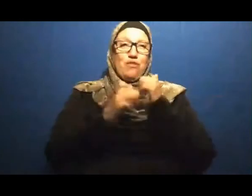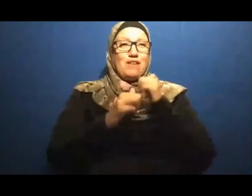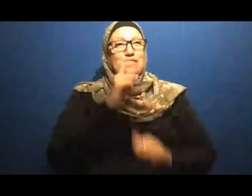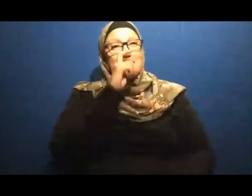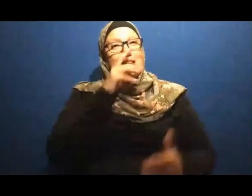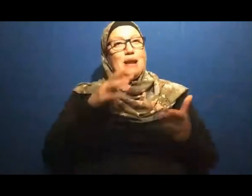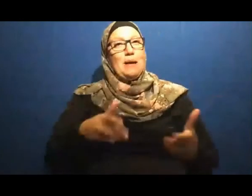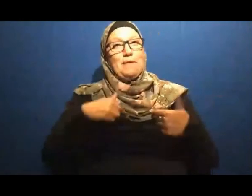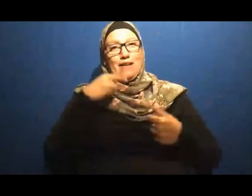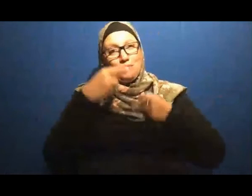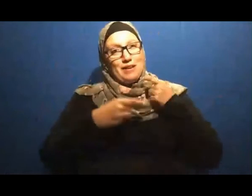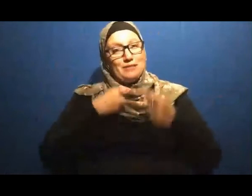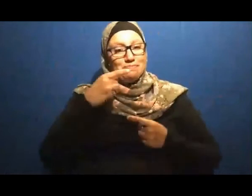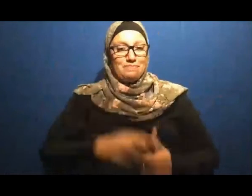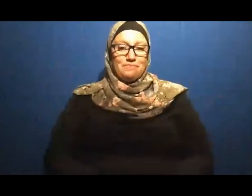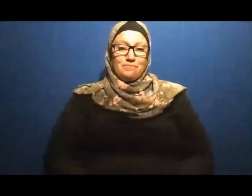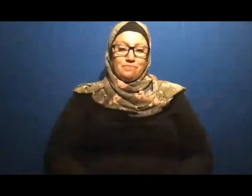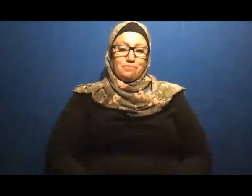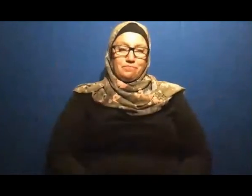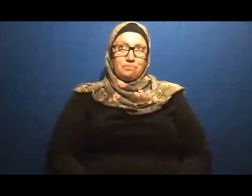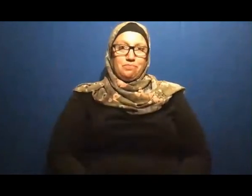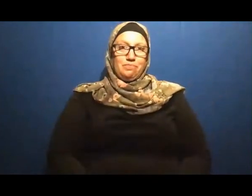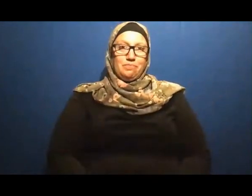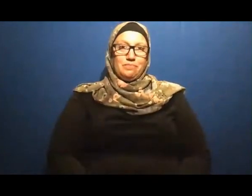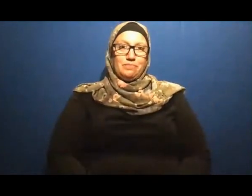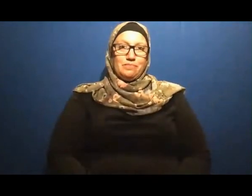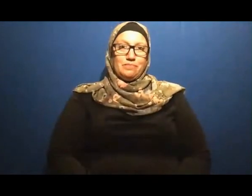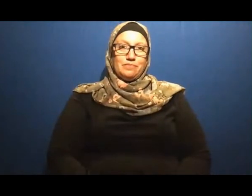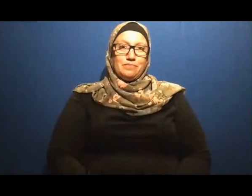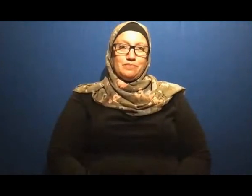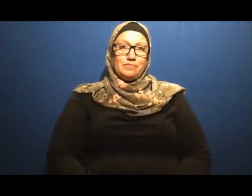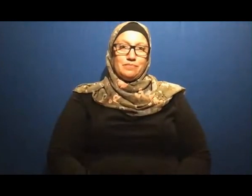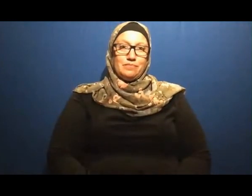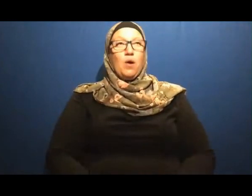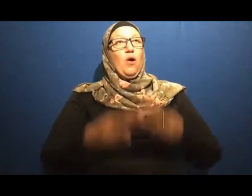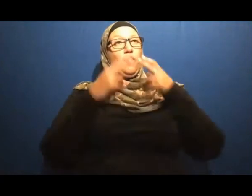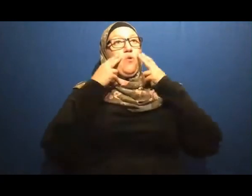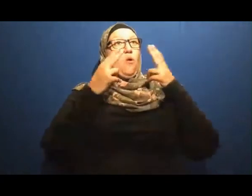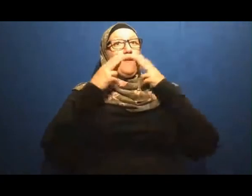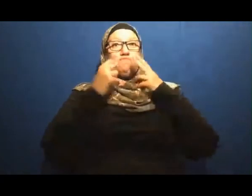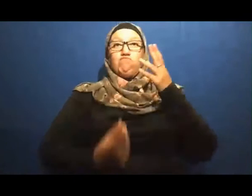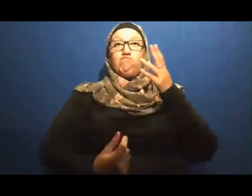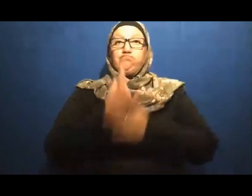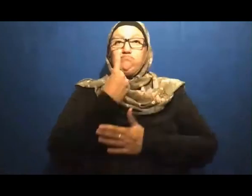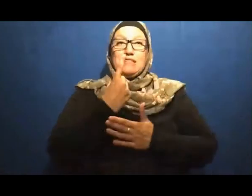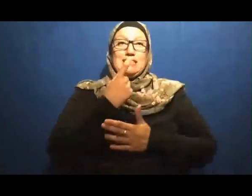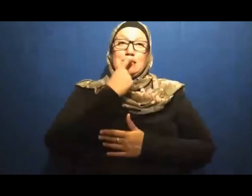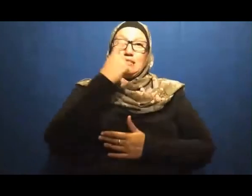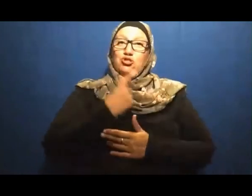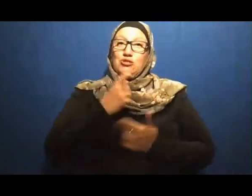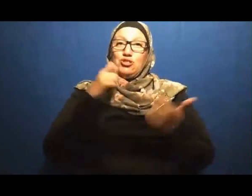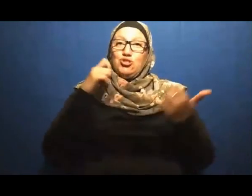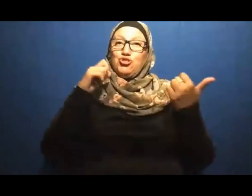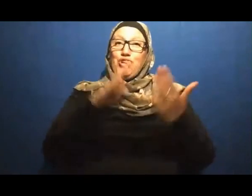When we are facing A challenge A serious challenge In our life Let's say That the financial Turmoil Some